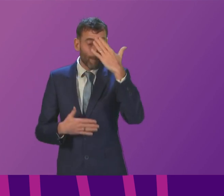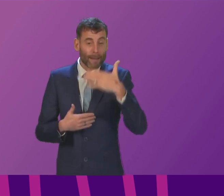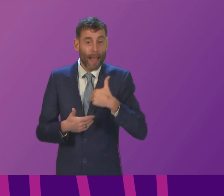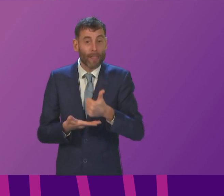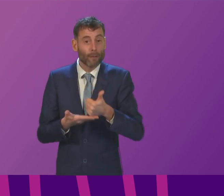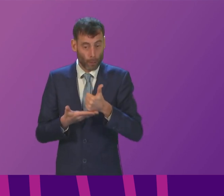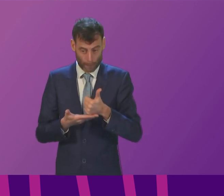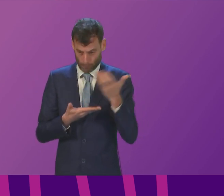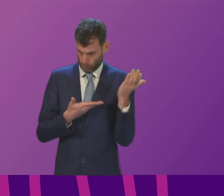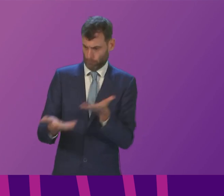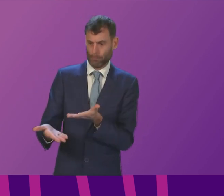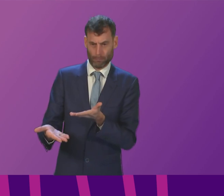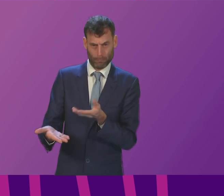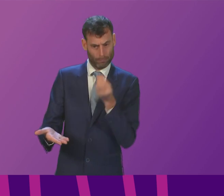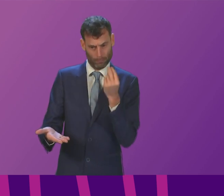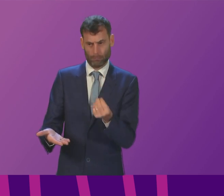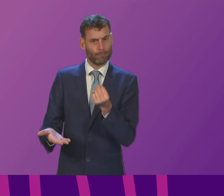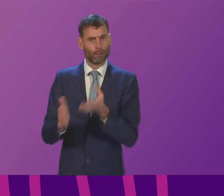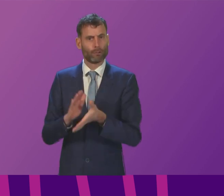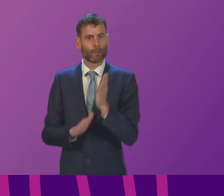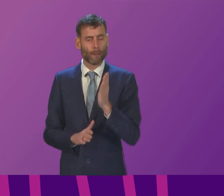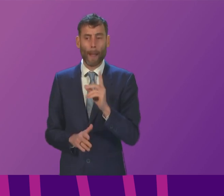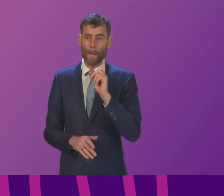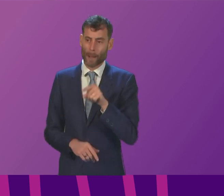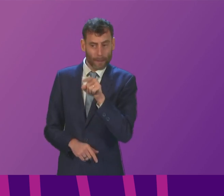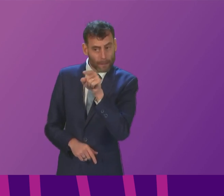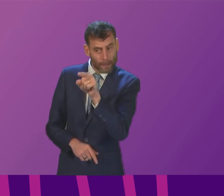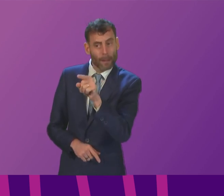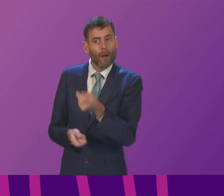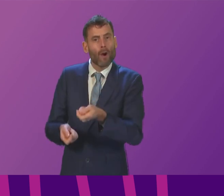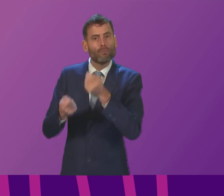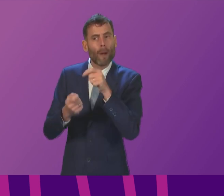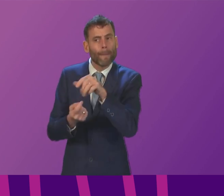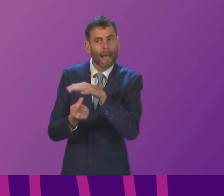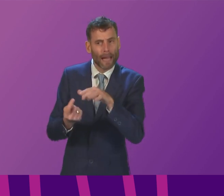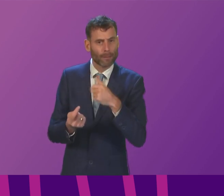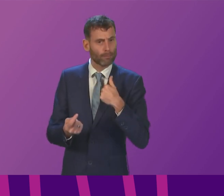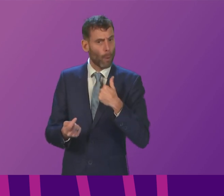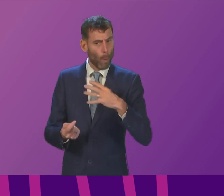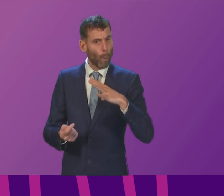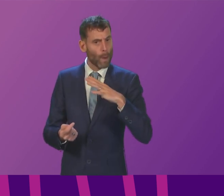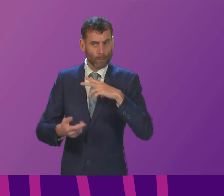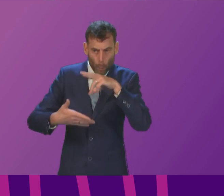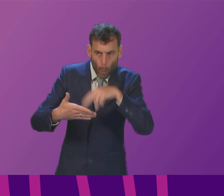support and gets that timiously but I would be very happy to look into the individual case I call Paul O'Kane